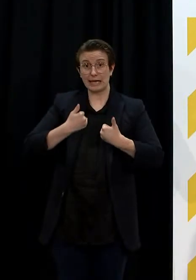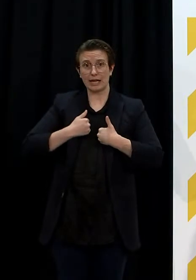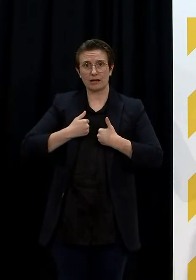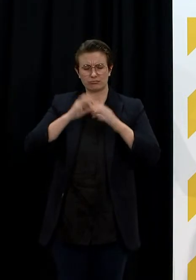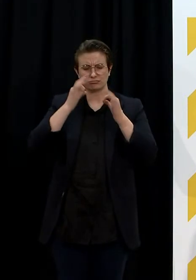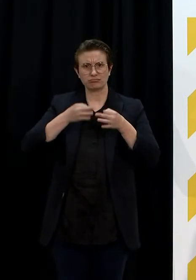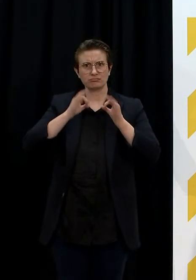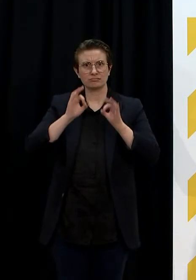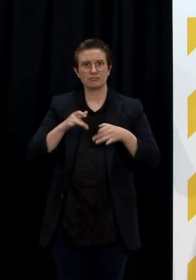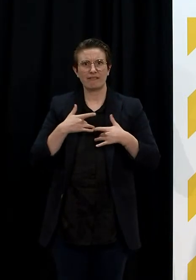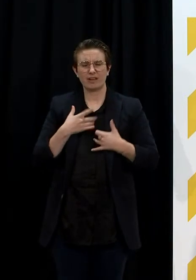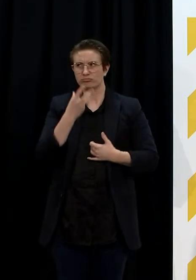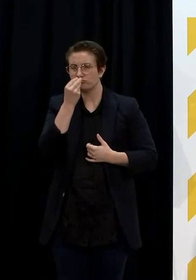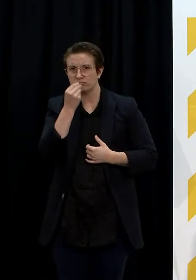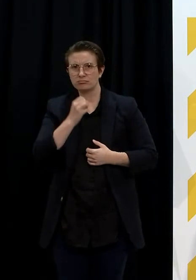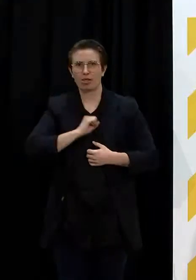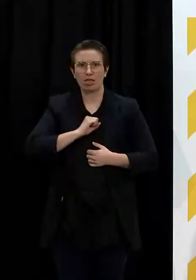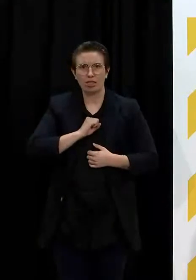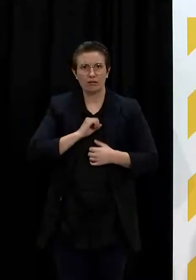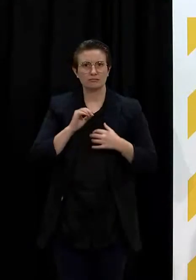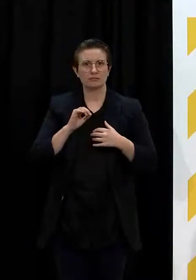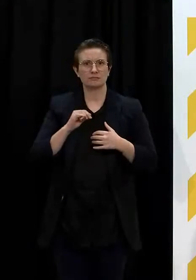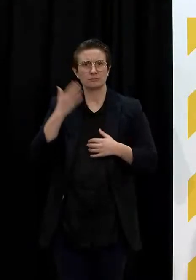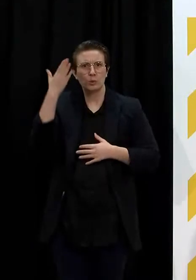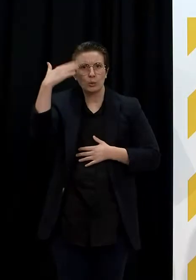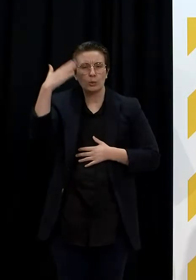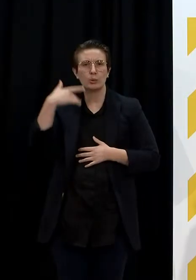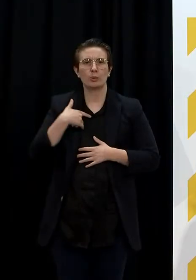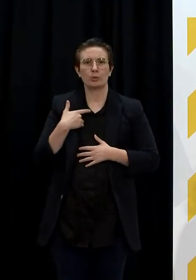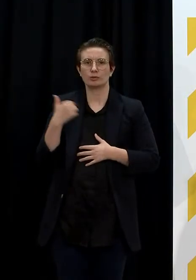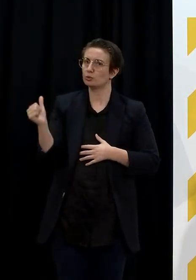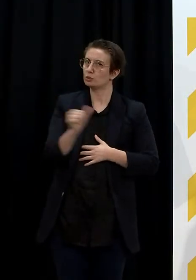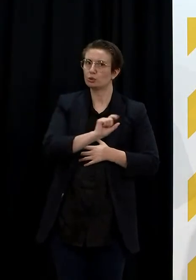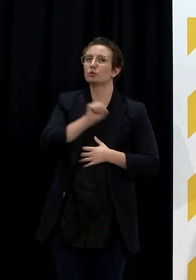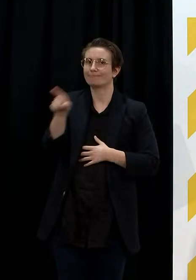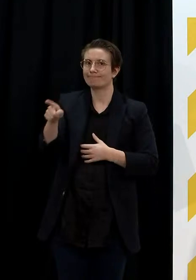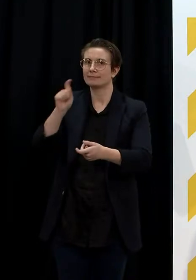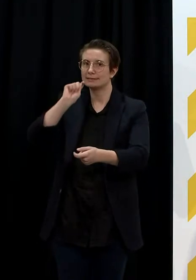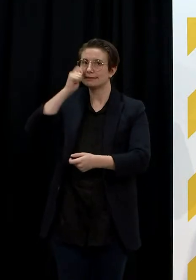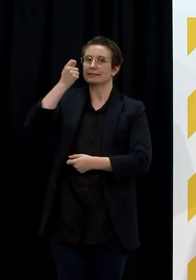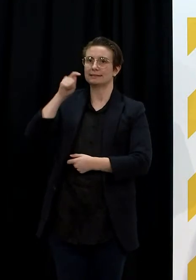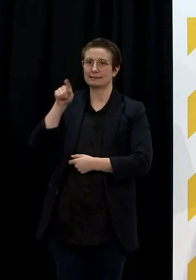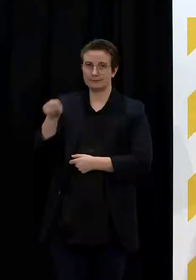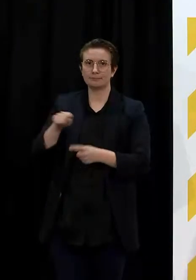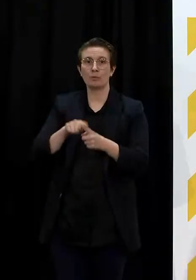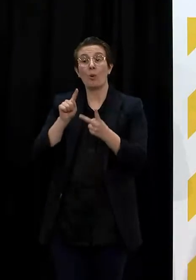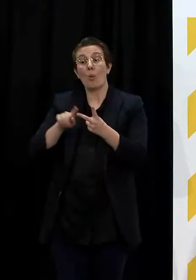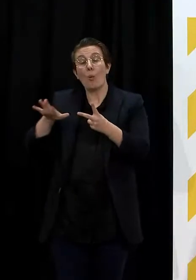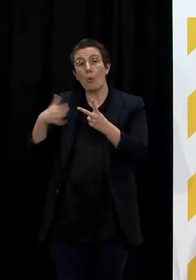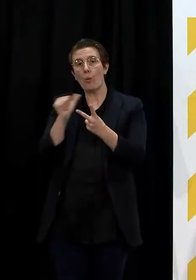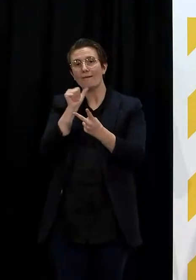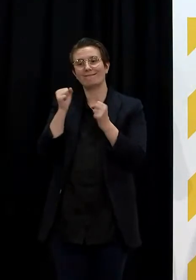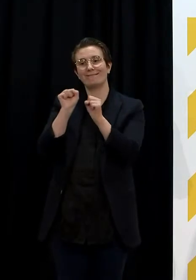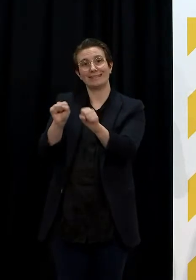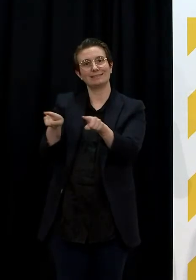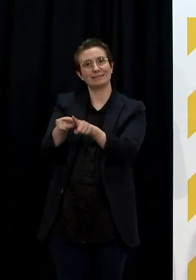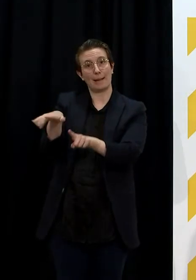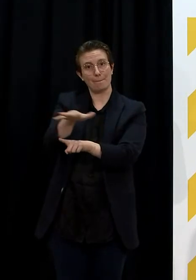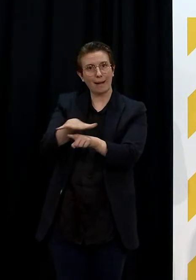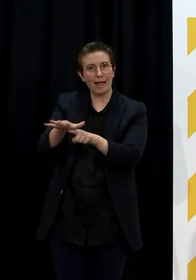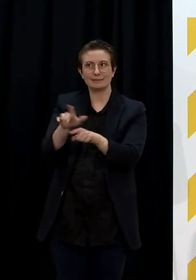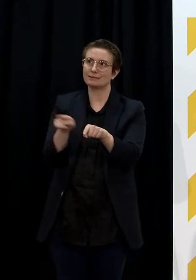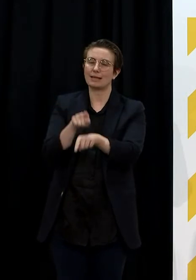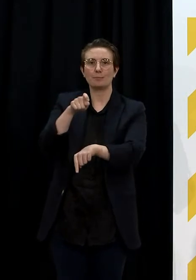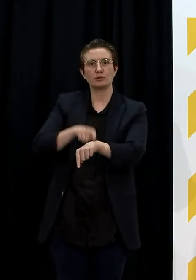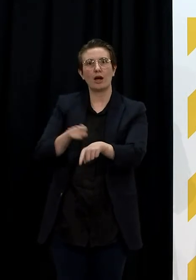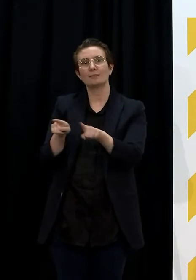are a contact and should be tested, please do so. This is absolutely essential for our understanding of whether the outbreak is